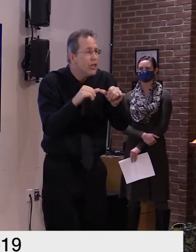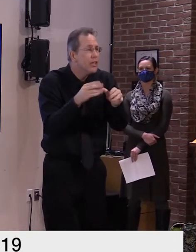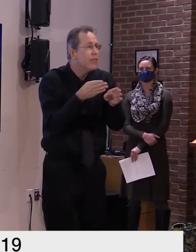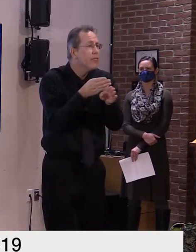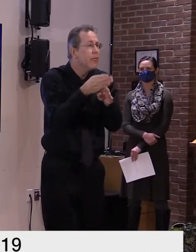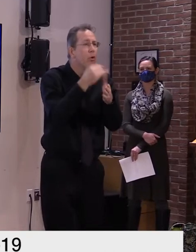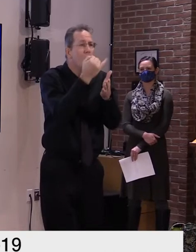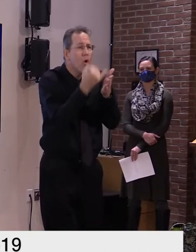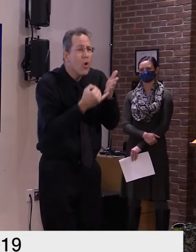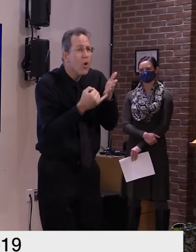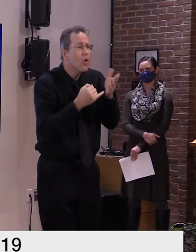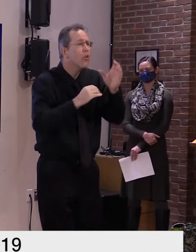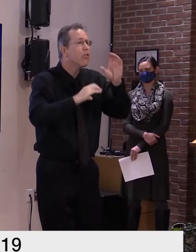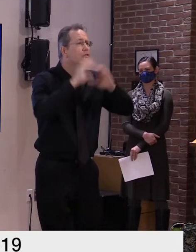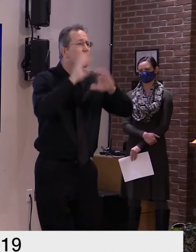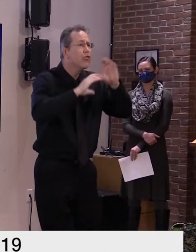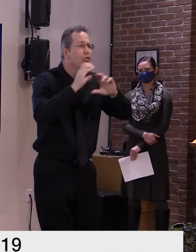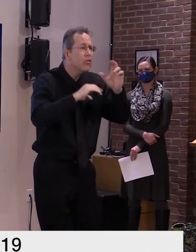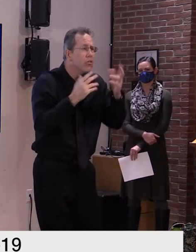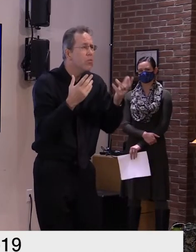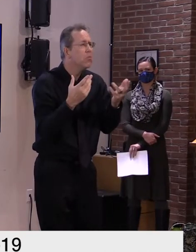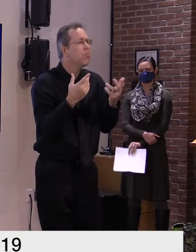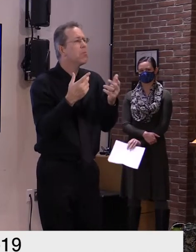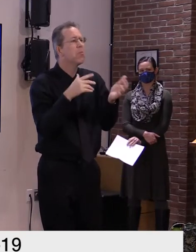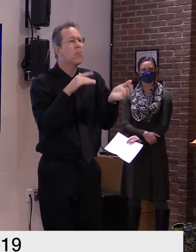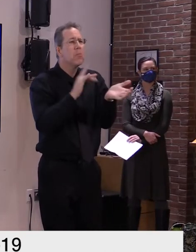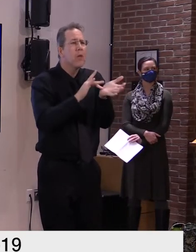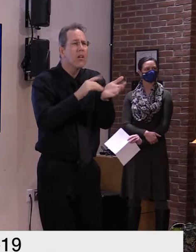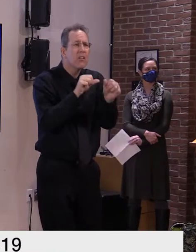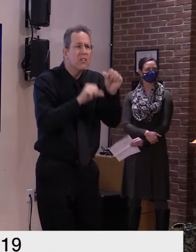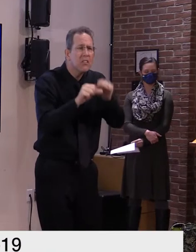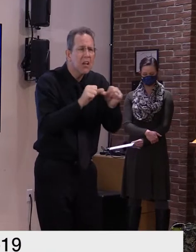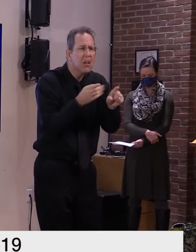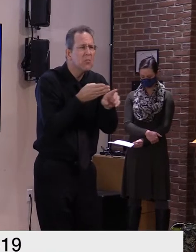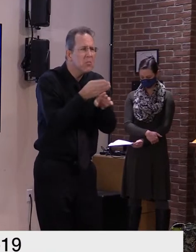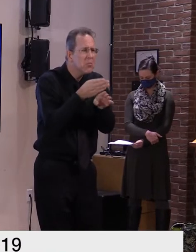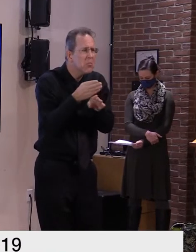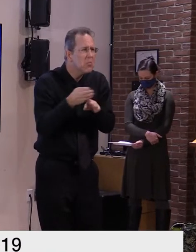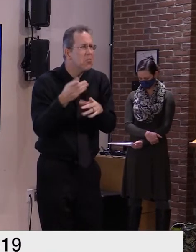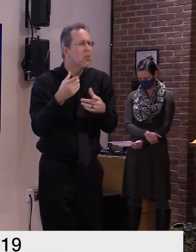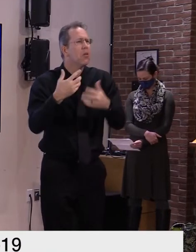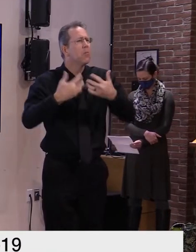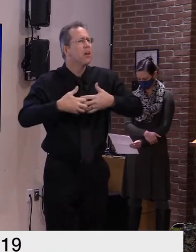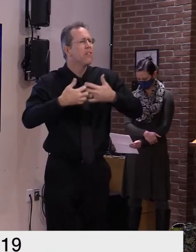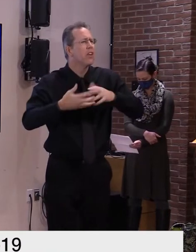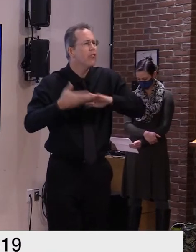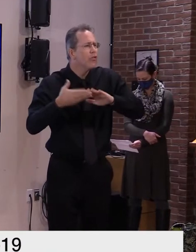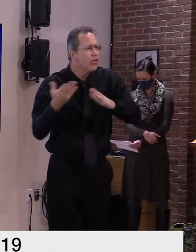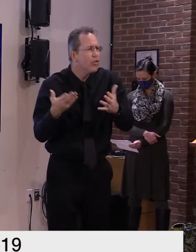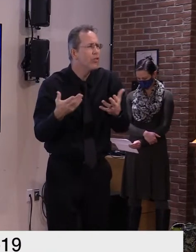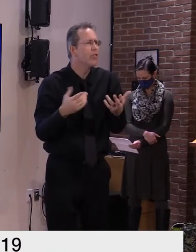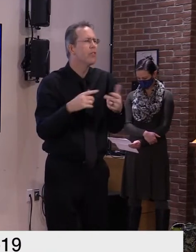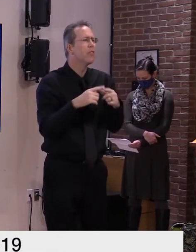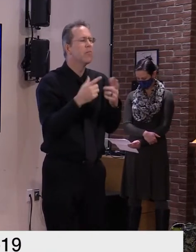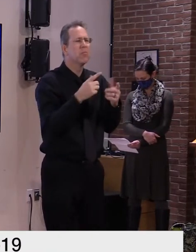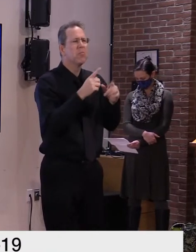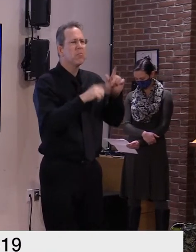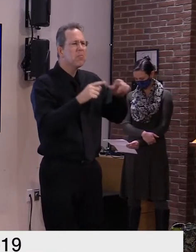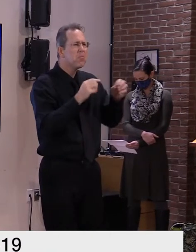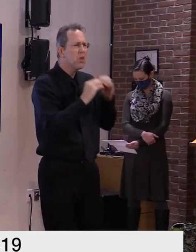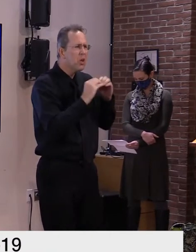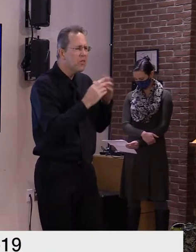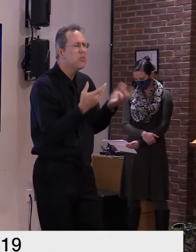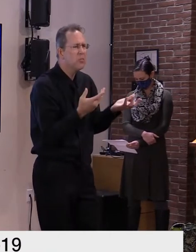sciences medical sciences advanced manufacturing graphic design and automotive technology to name just a few